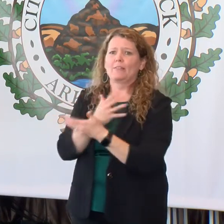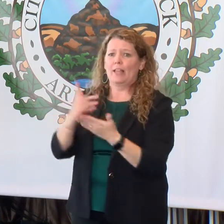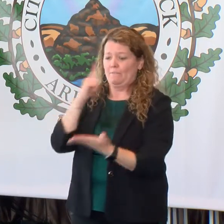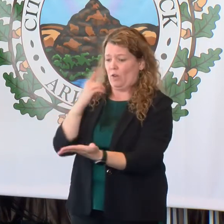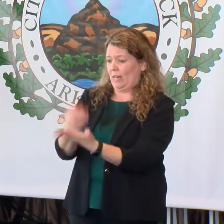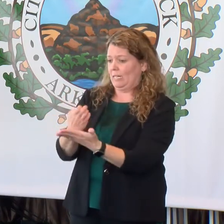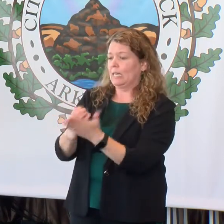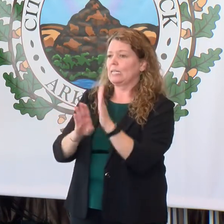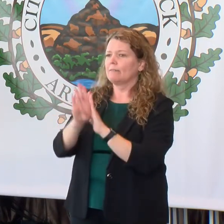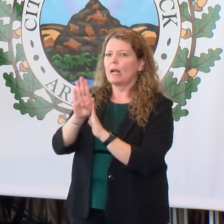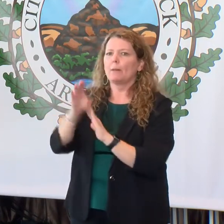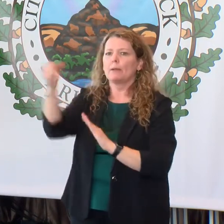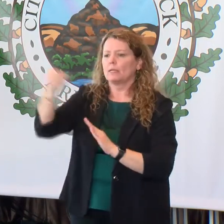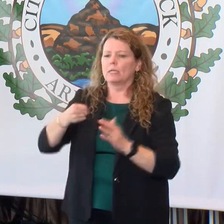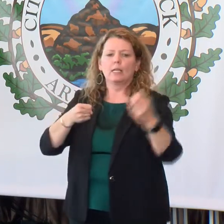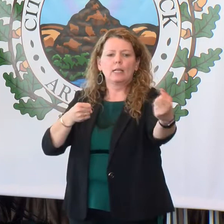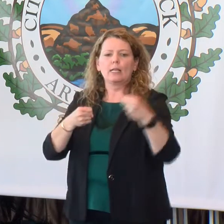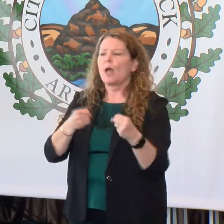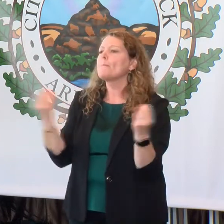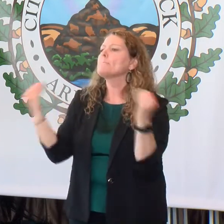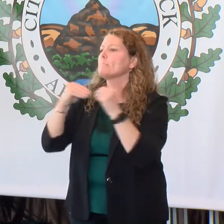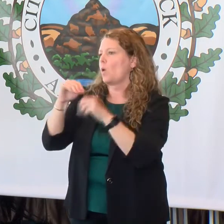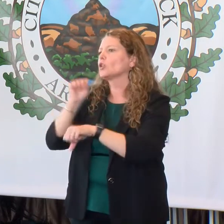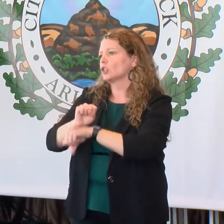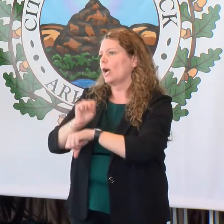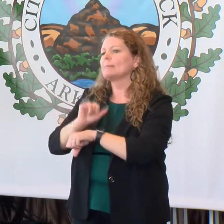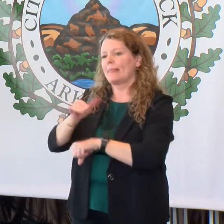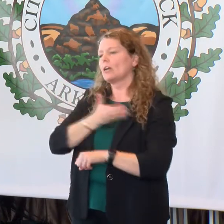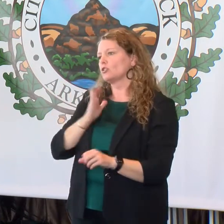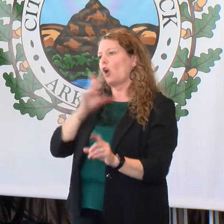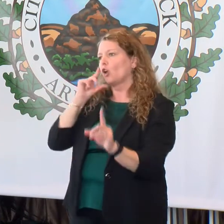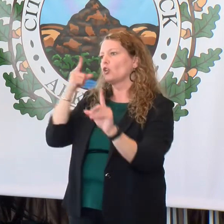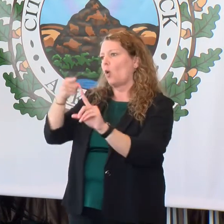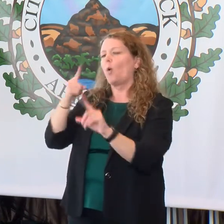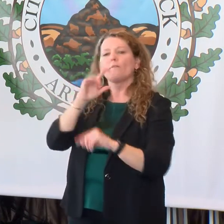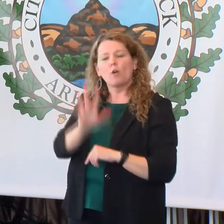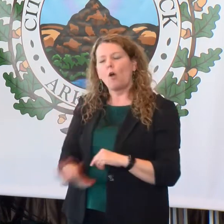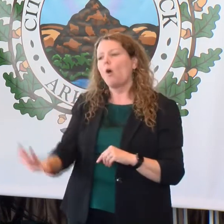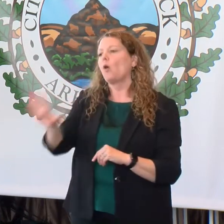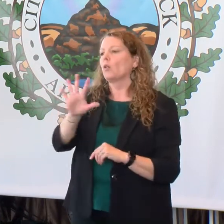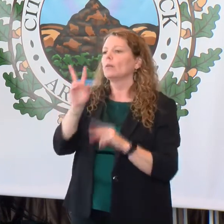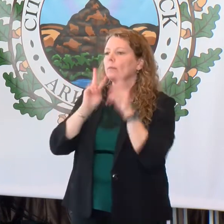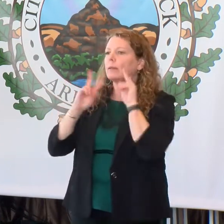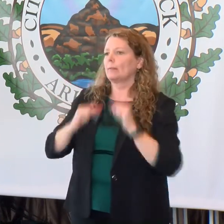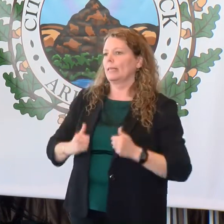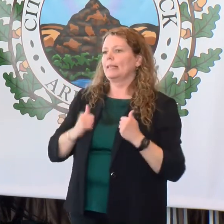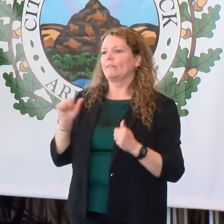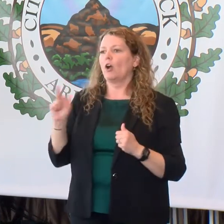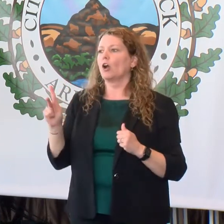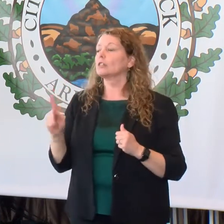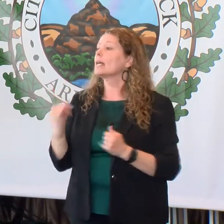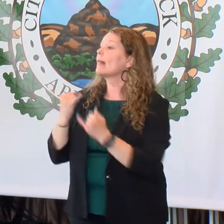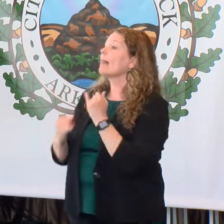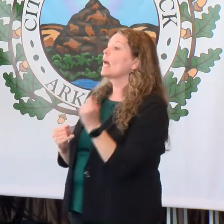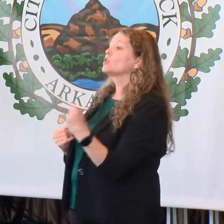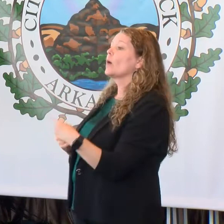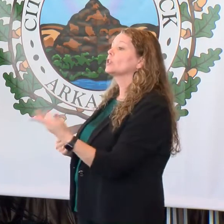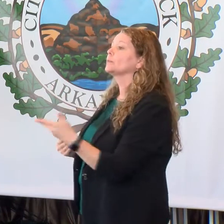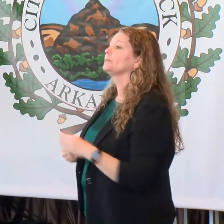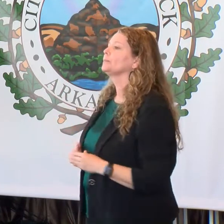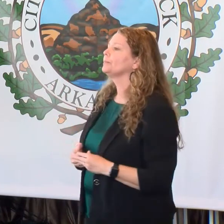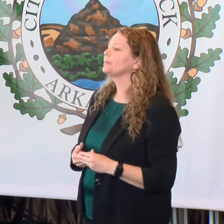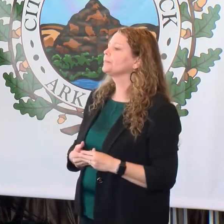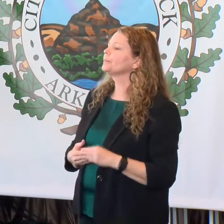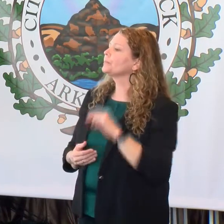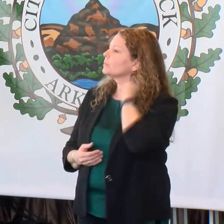and bringing more jobs. That is our goal, to increase the per capita income of the entire residency. One last question. Mayor, let's say – when it's